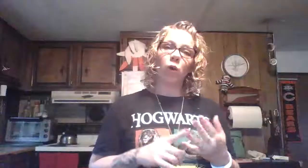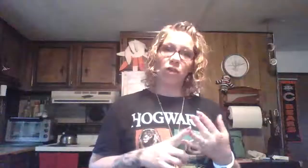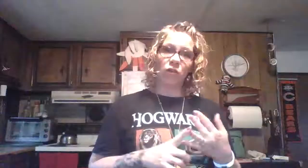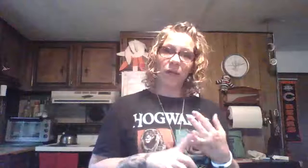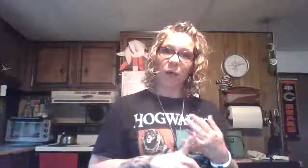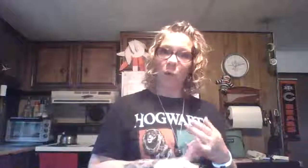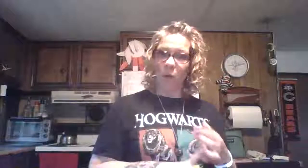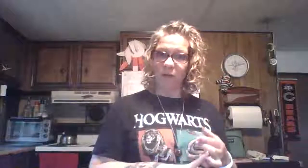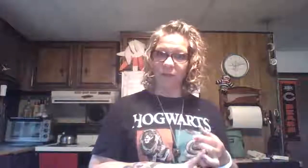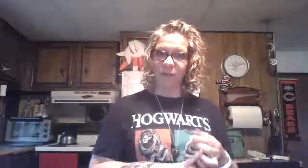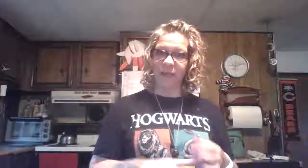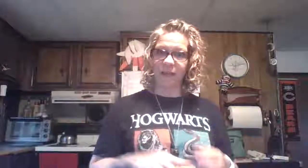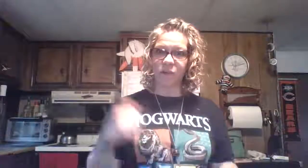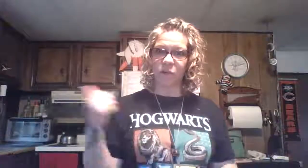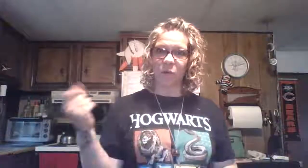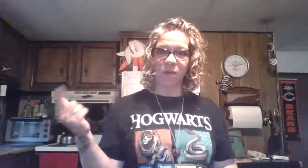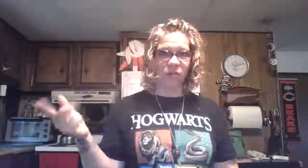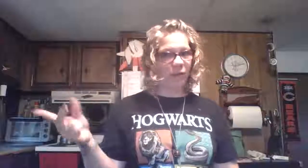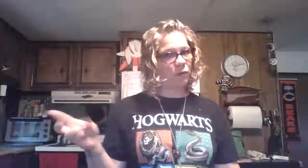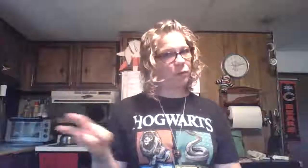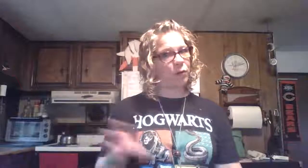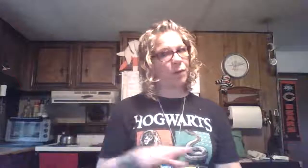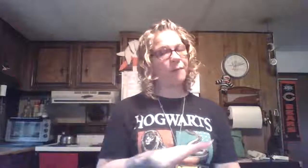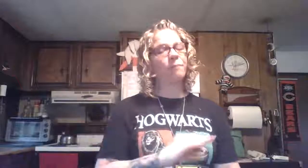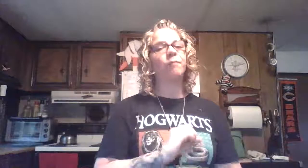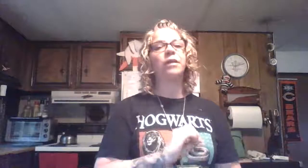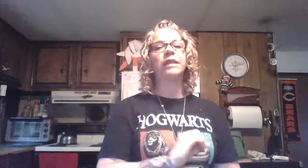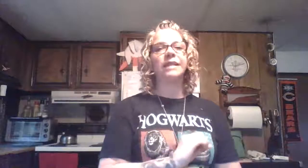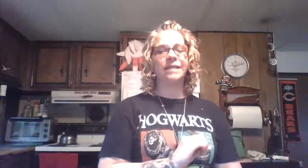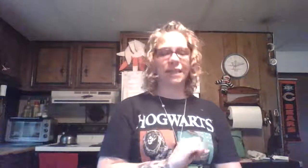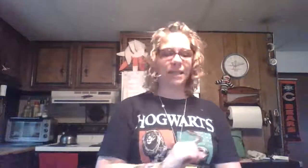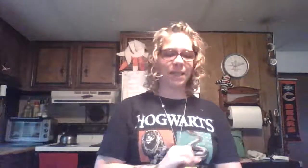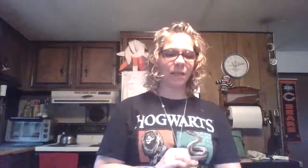Laundry. One full cycle. Sort wash, dry, full, put away. Please get it done.